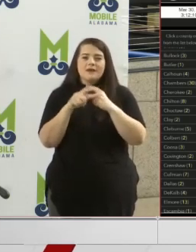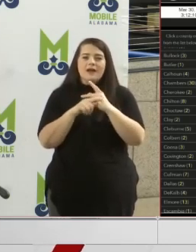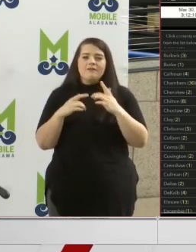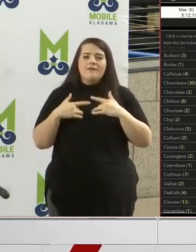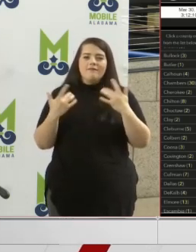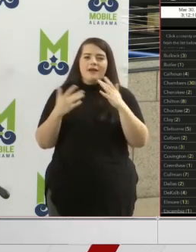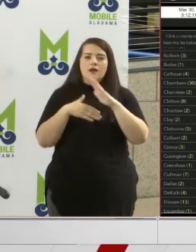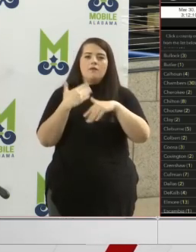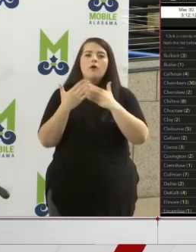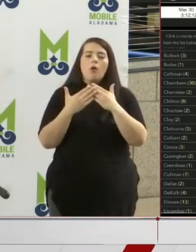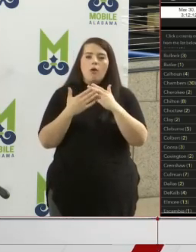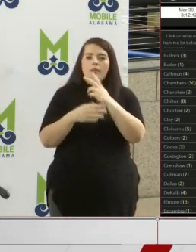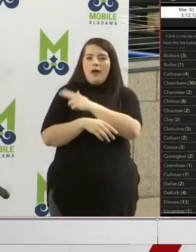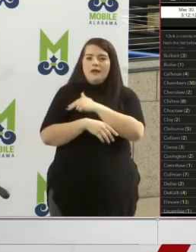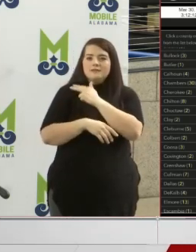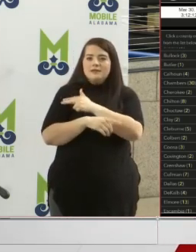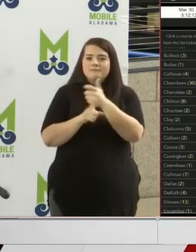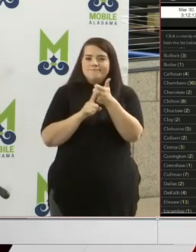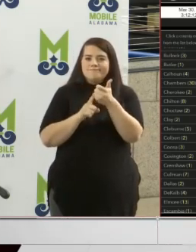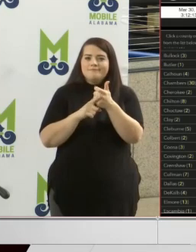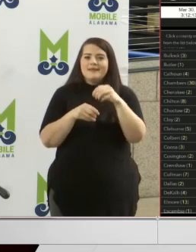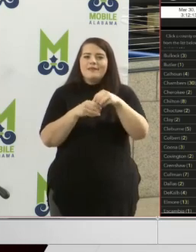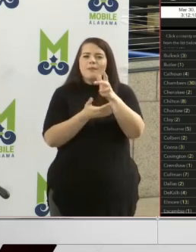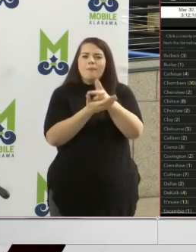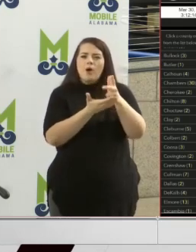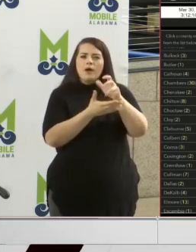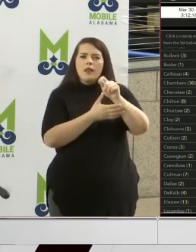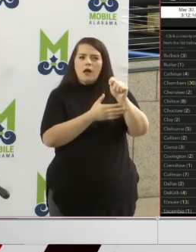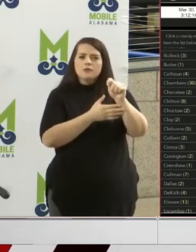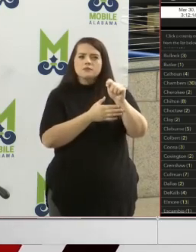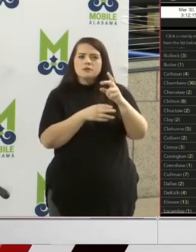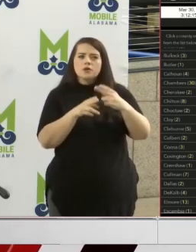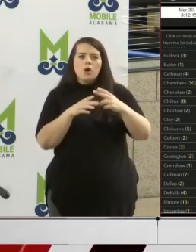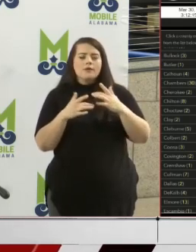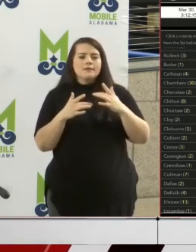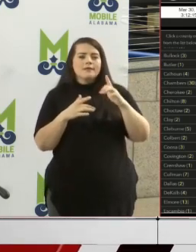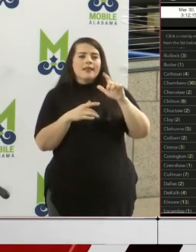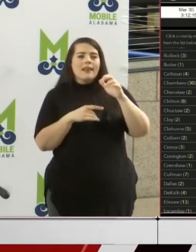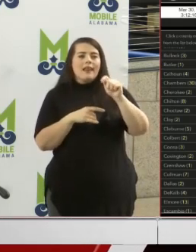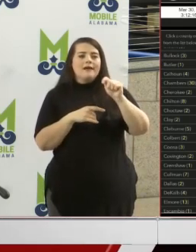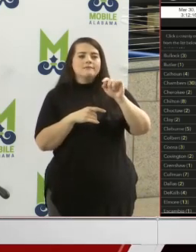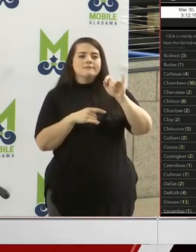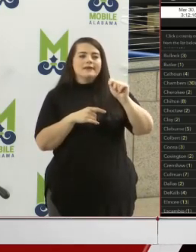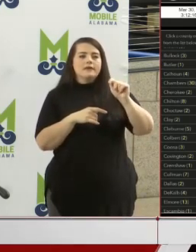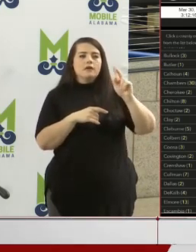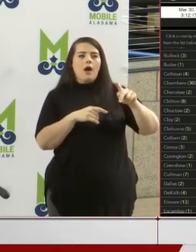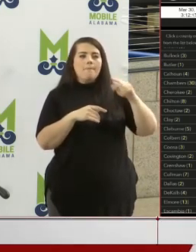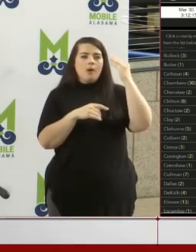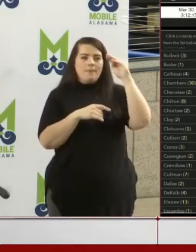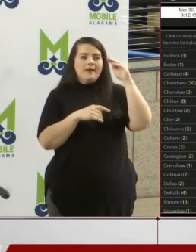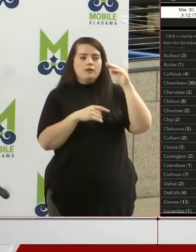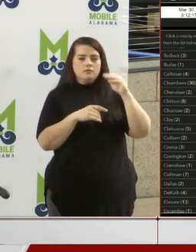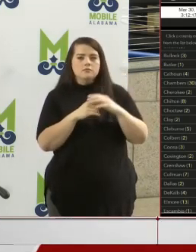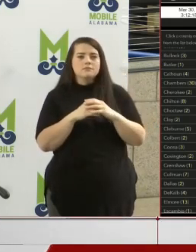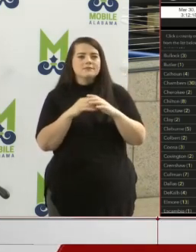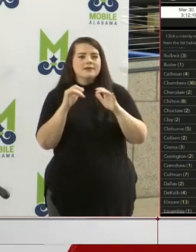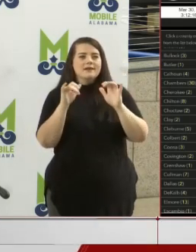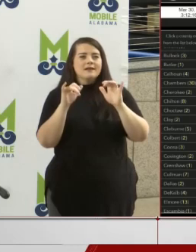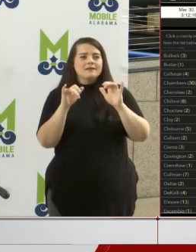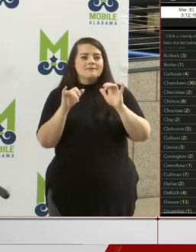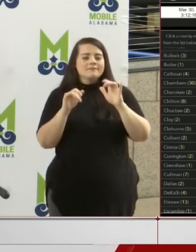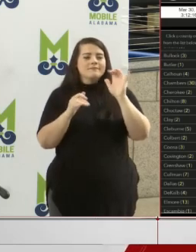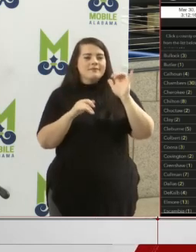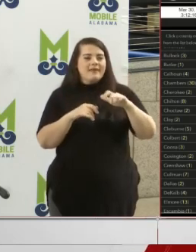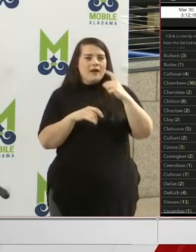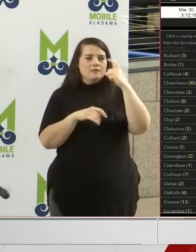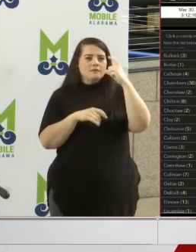all the hospitals. It was in the parking lots. It was called Light It Up Mobile. It was that brainchild of,